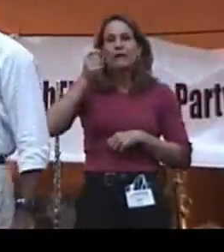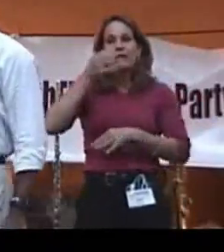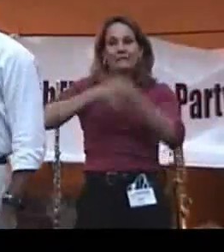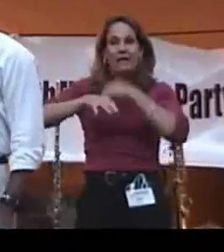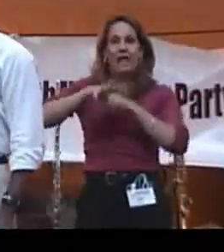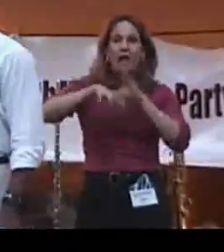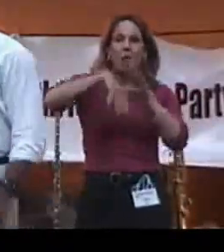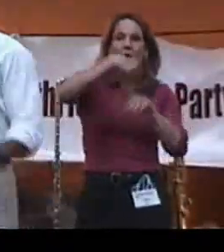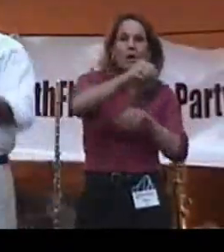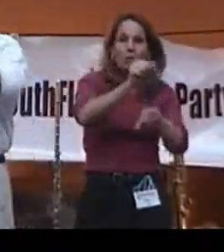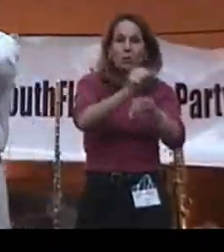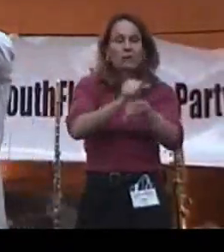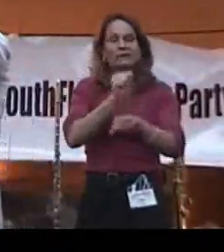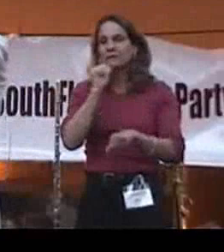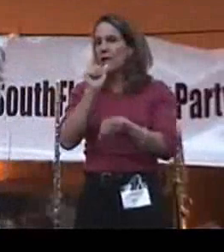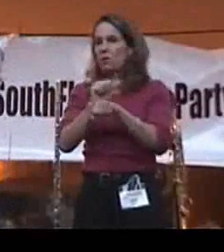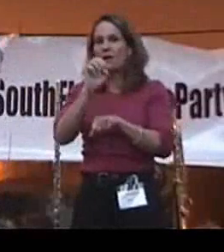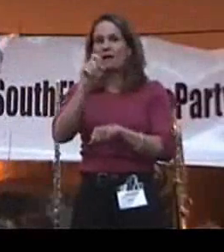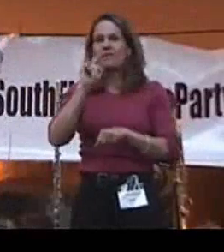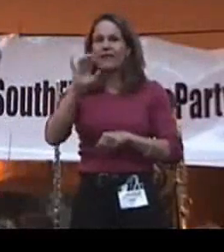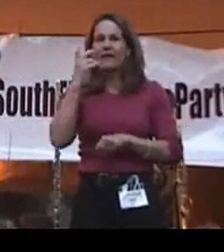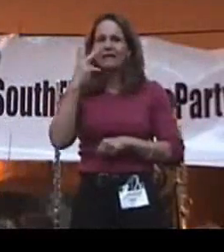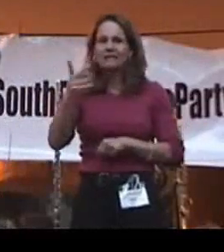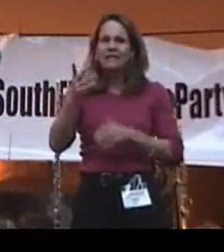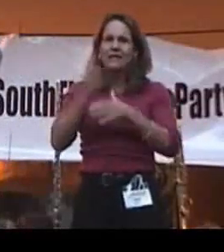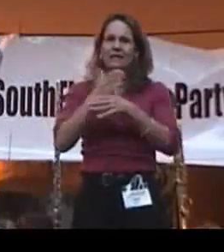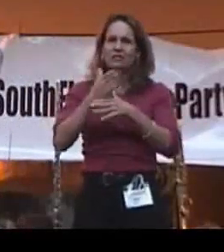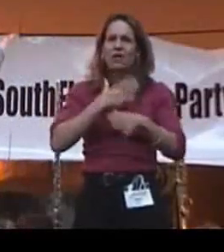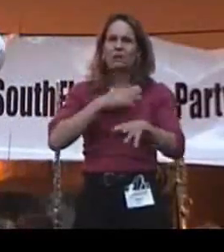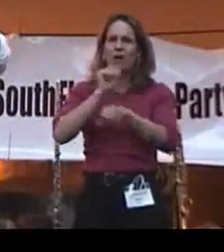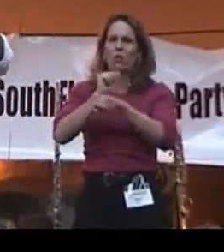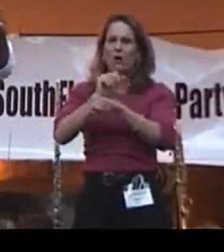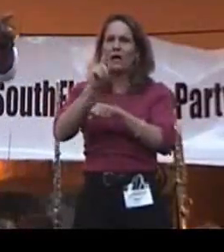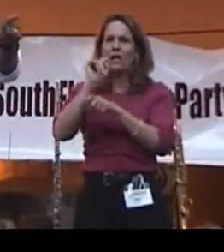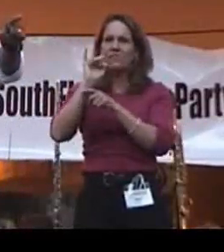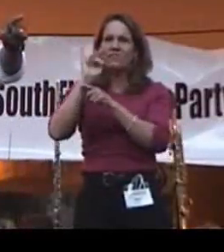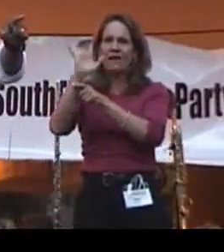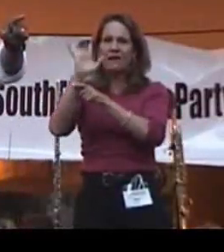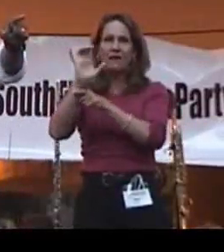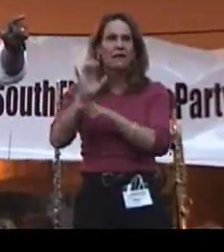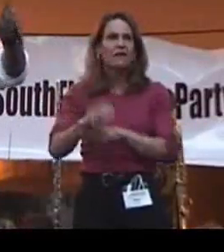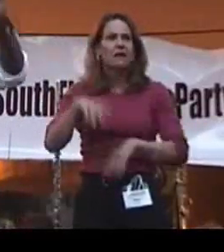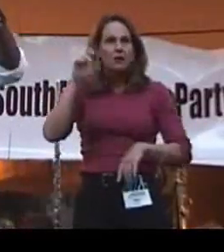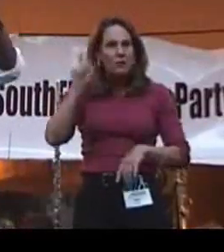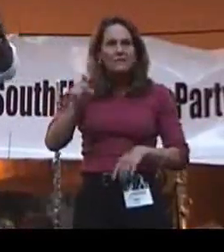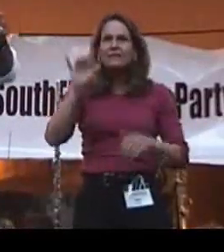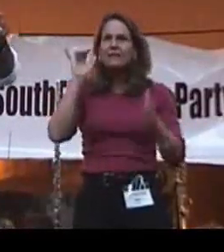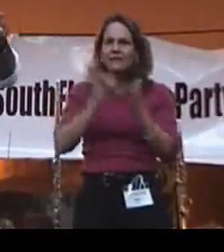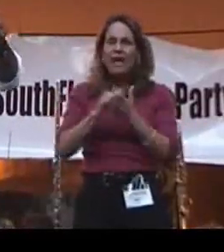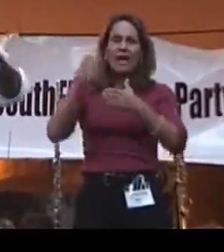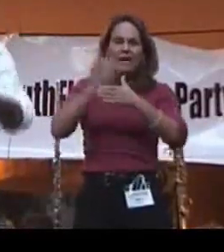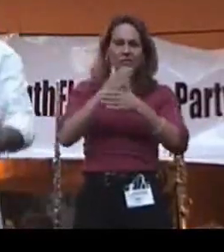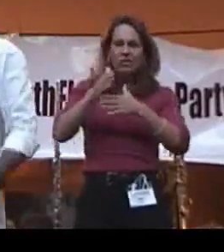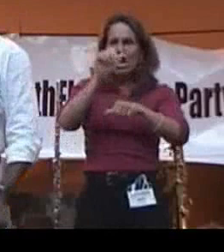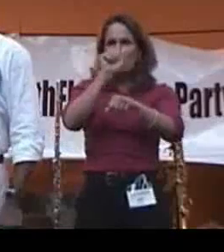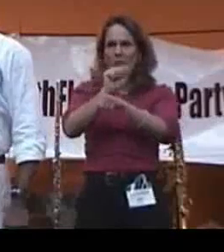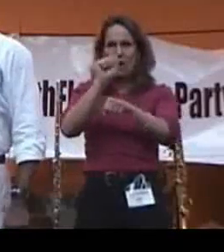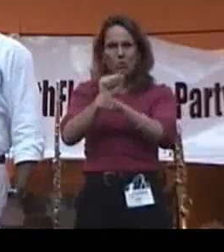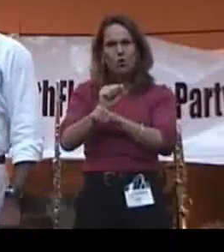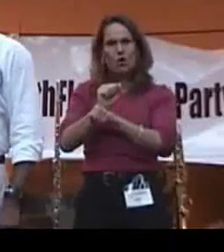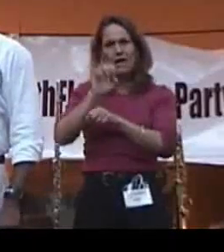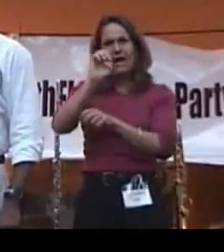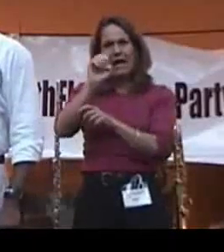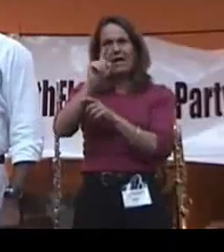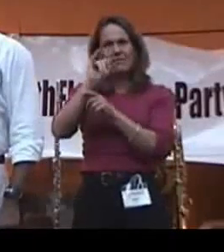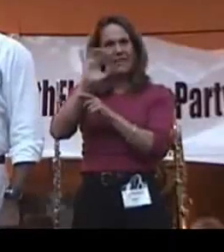working. That's not the work ethic. And I see a sign that says, share my work ethic. That's exactly what we need to be doing. Sharing the work ethic, not